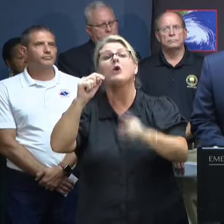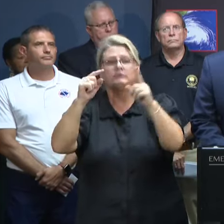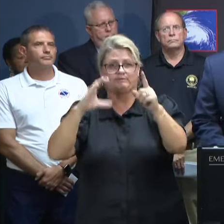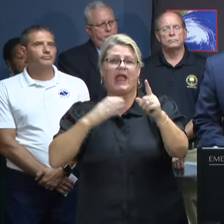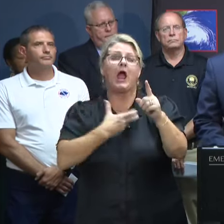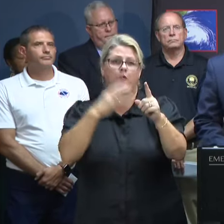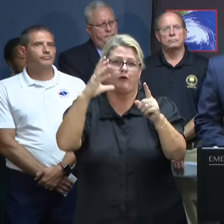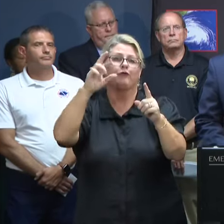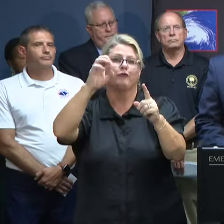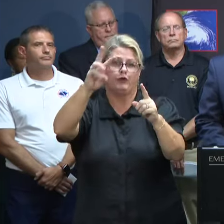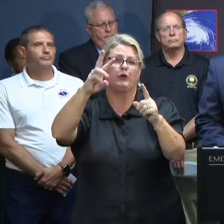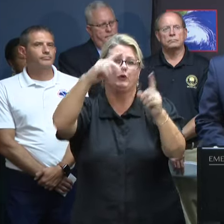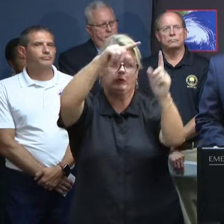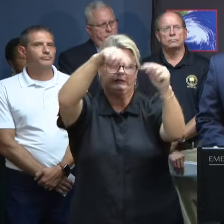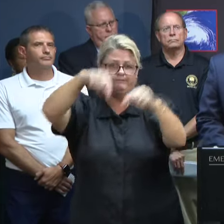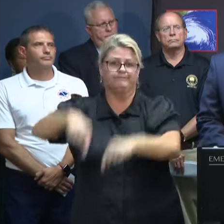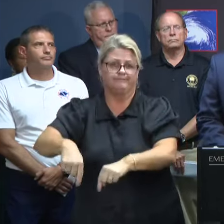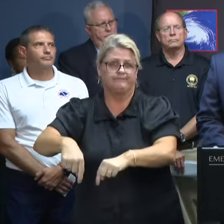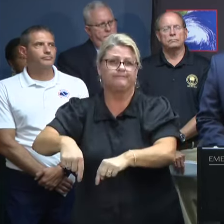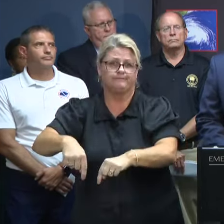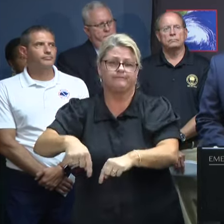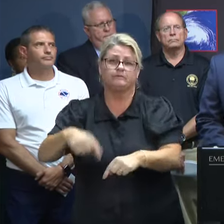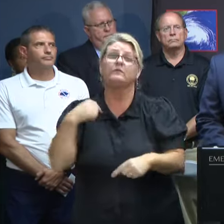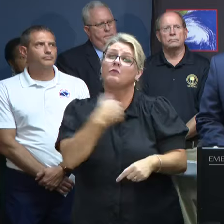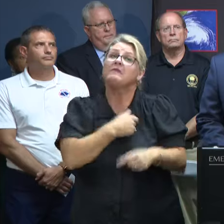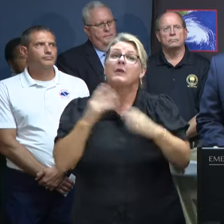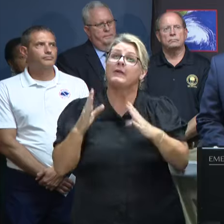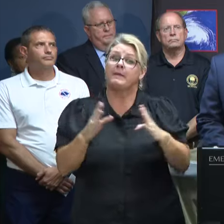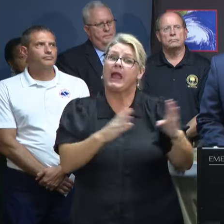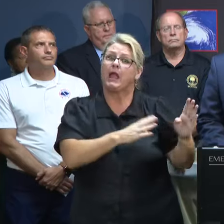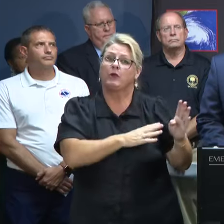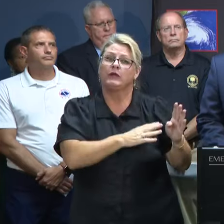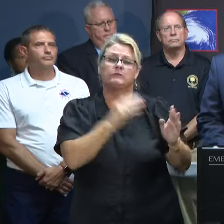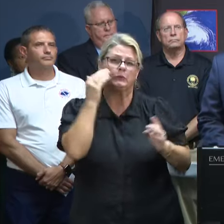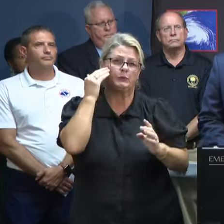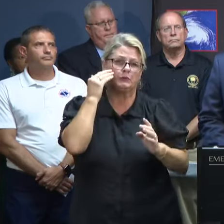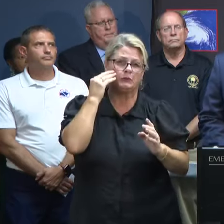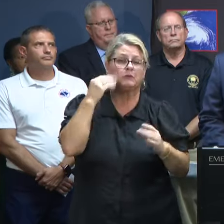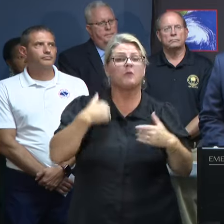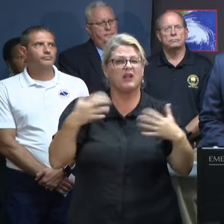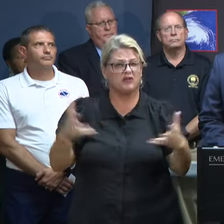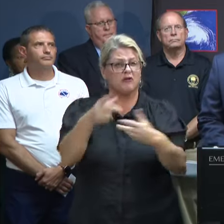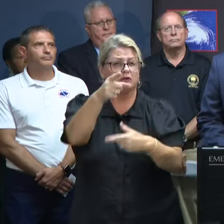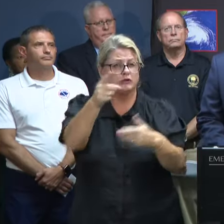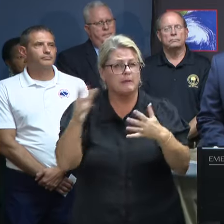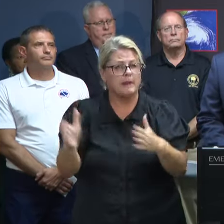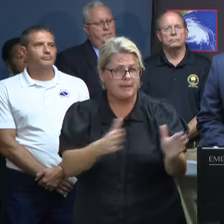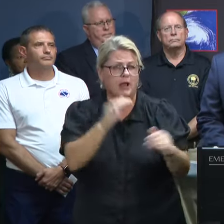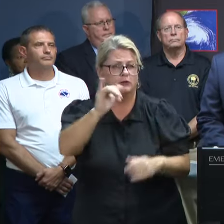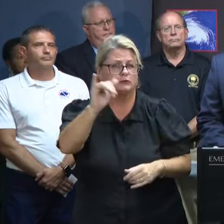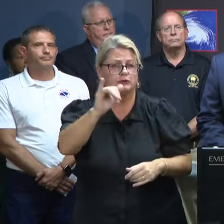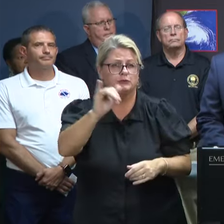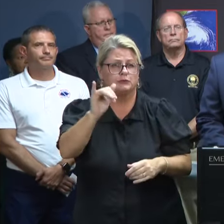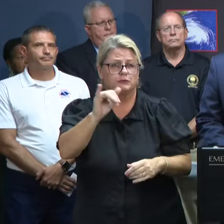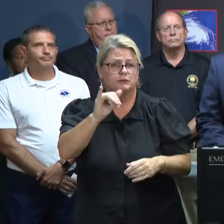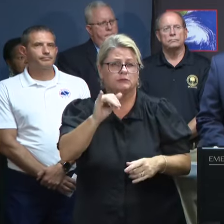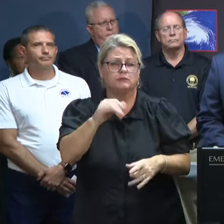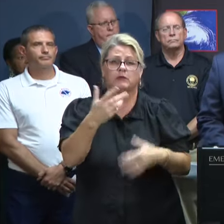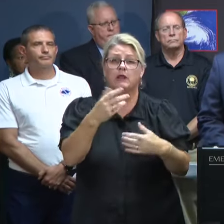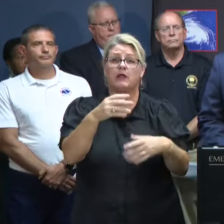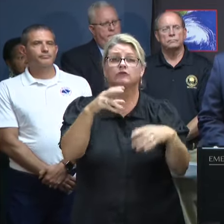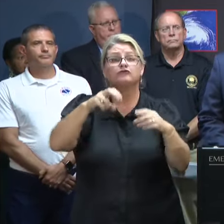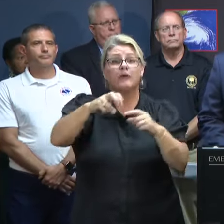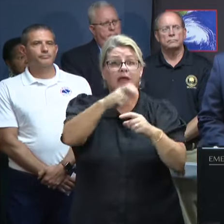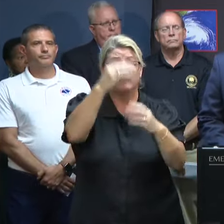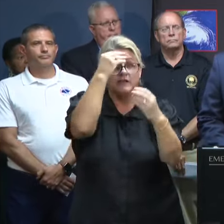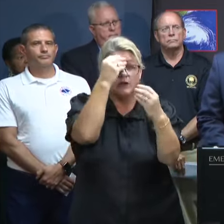We have been preparing for this storm, and we encourage residents to prepare as well. can follow. Travel information can